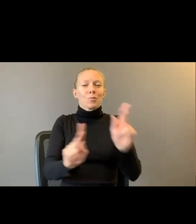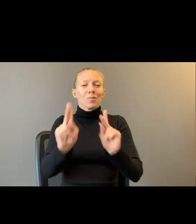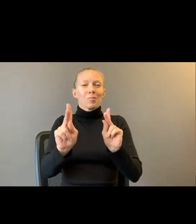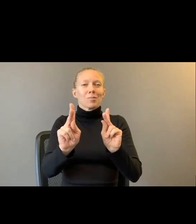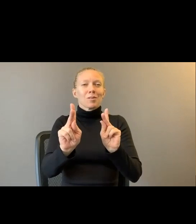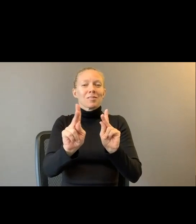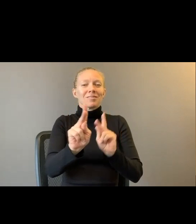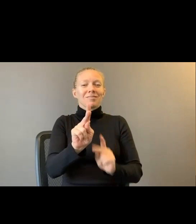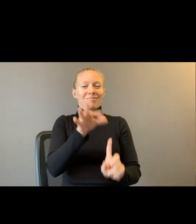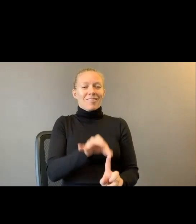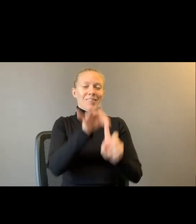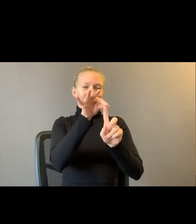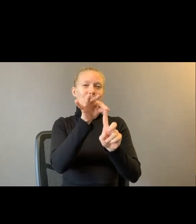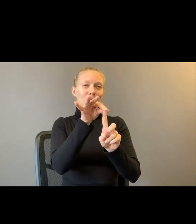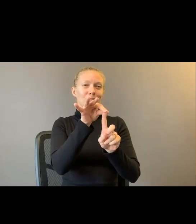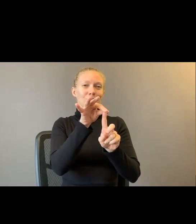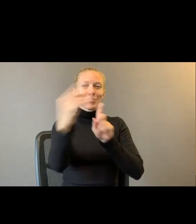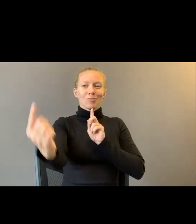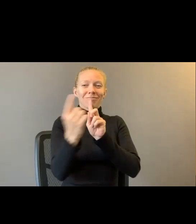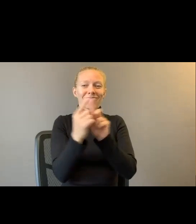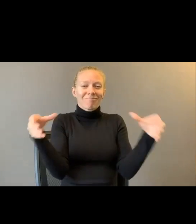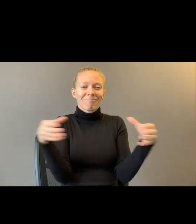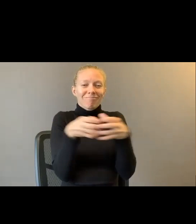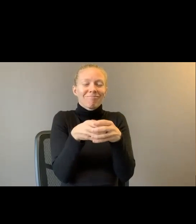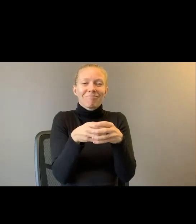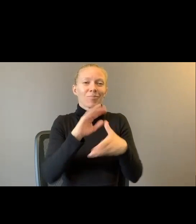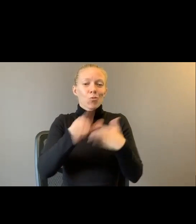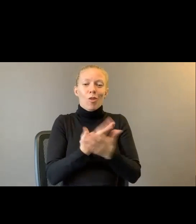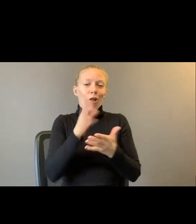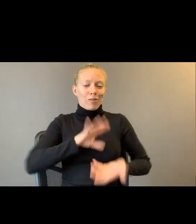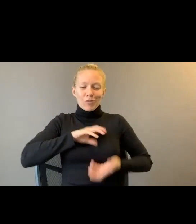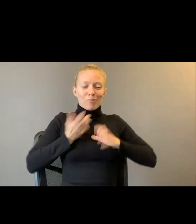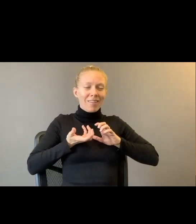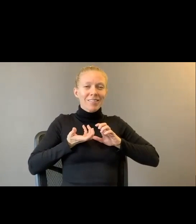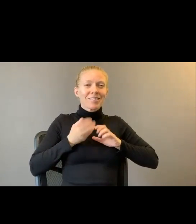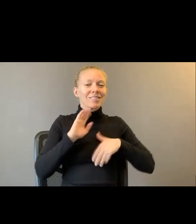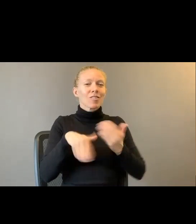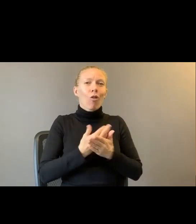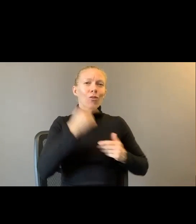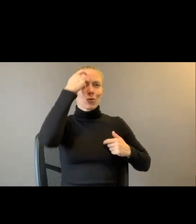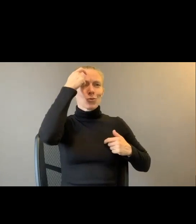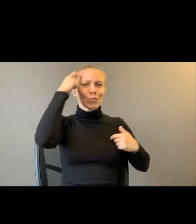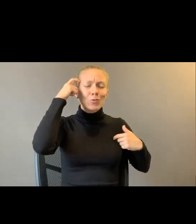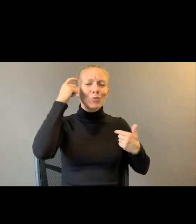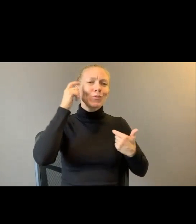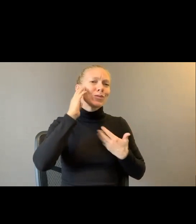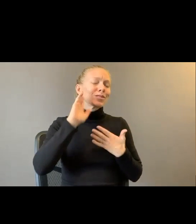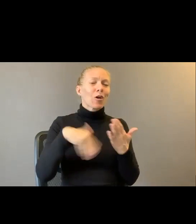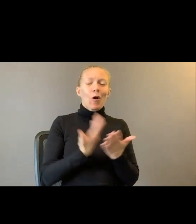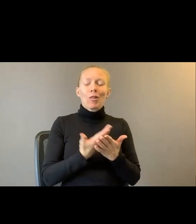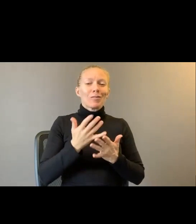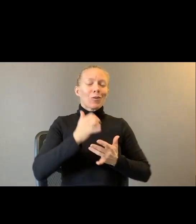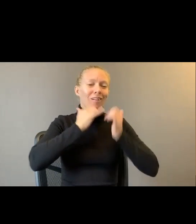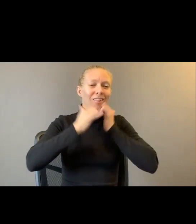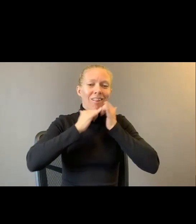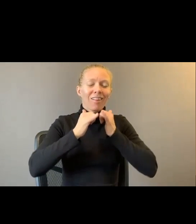to you. You arrive at them with all your mess and all your wounds and all your fineness. And they, they open